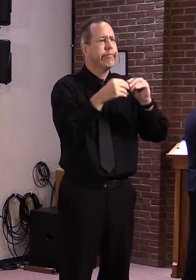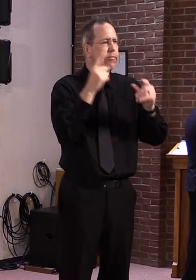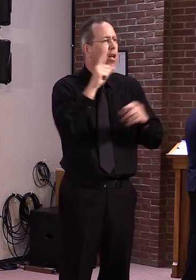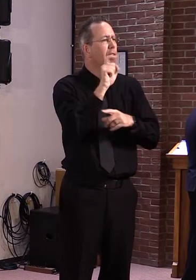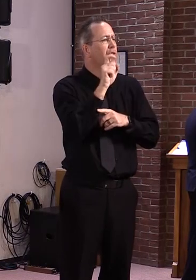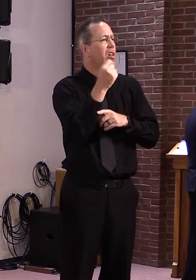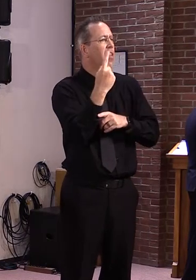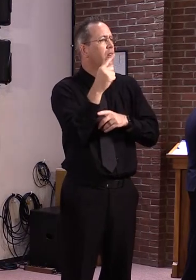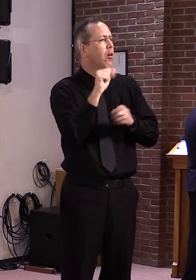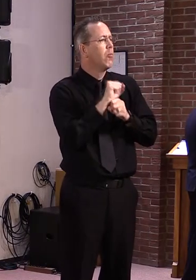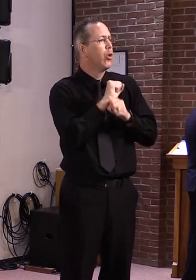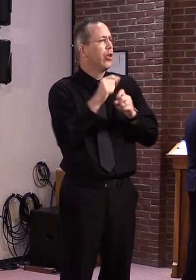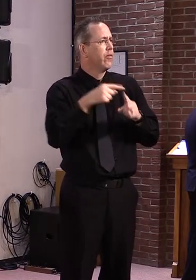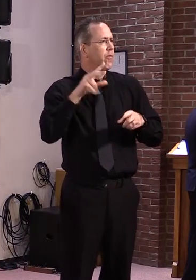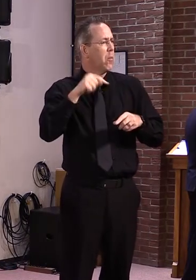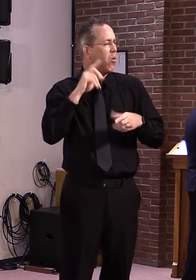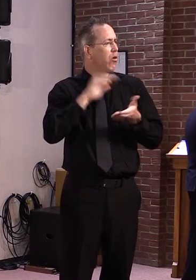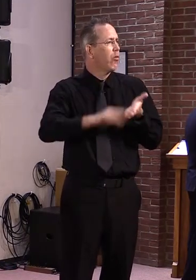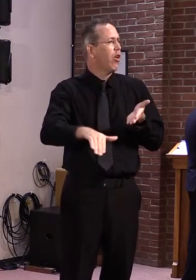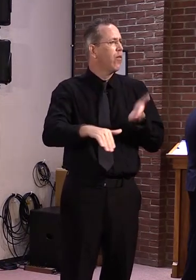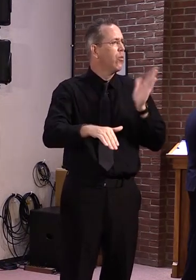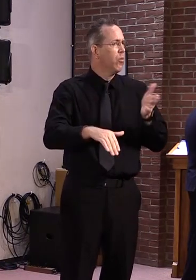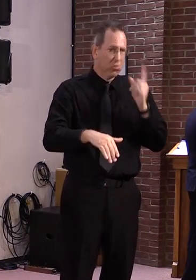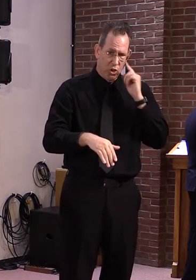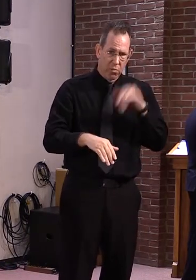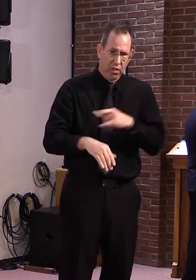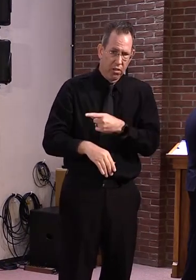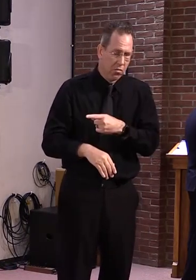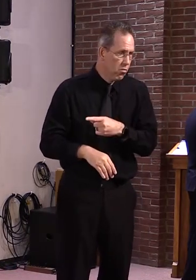furloughed they're expecting. Eleven hundred and five.